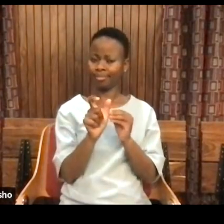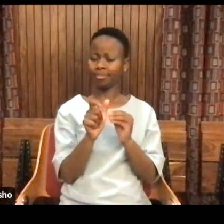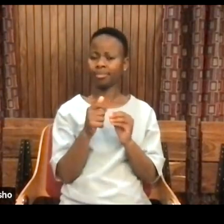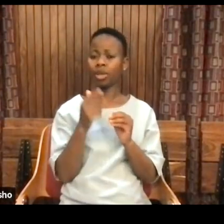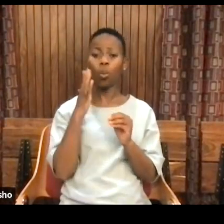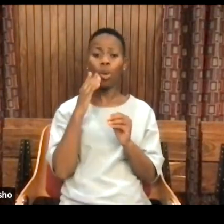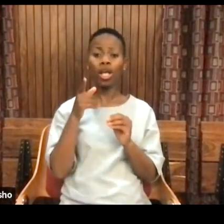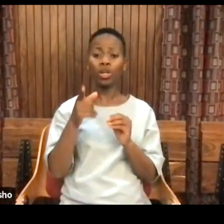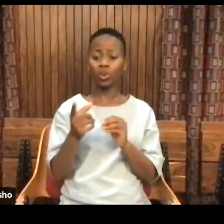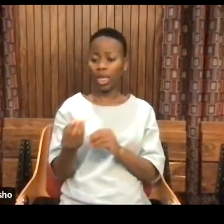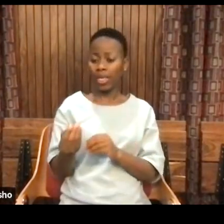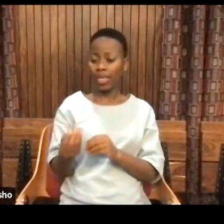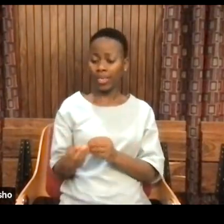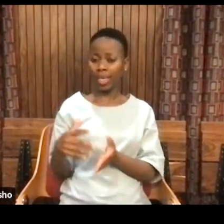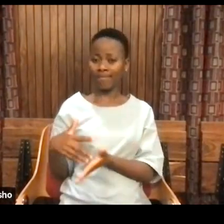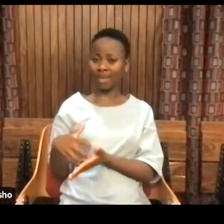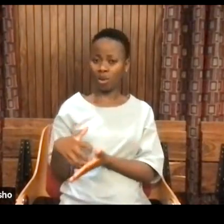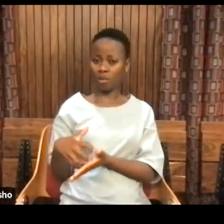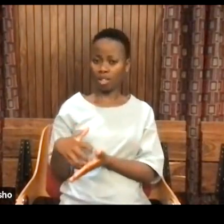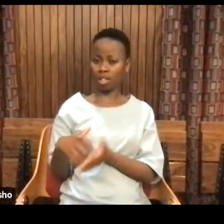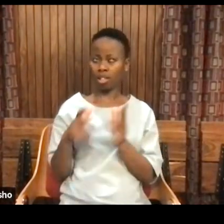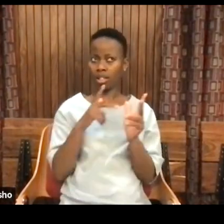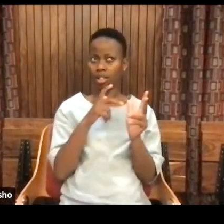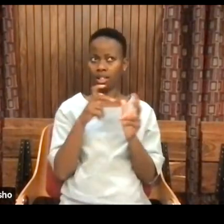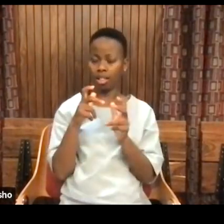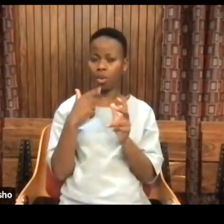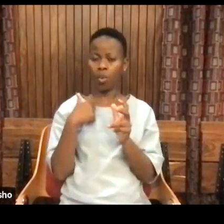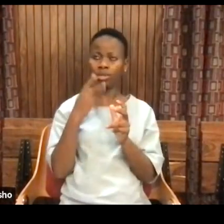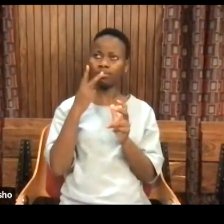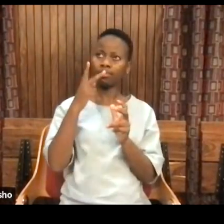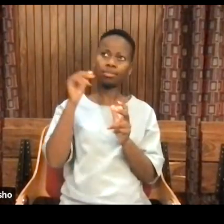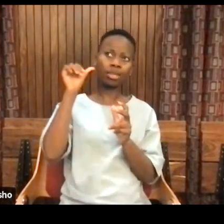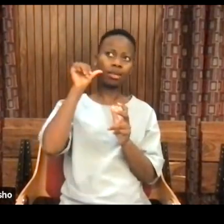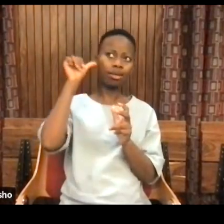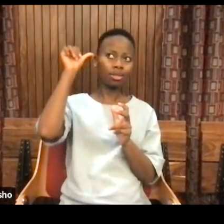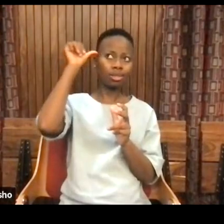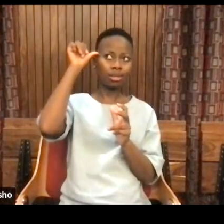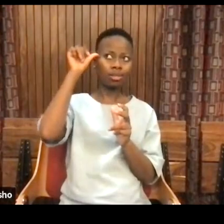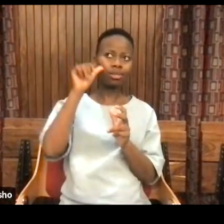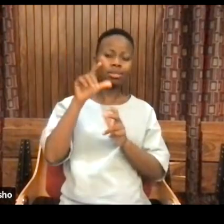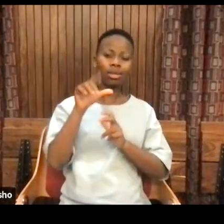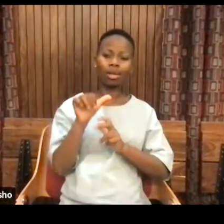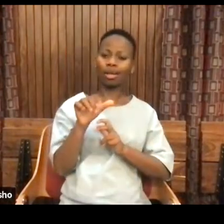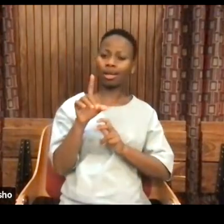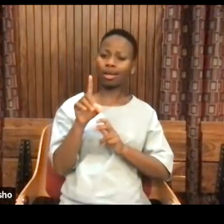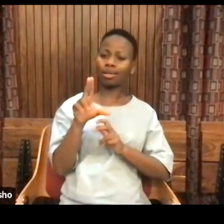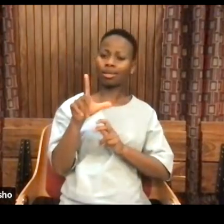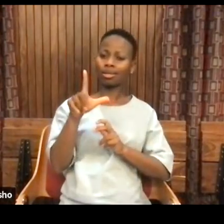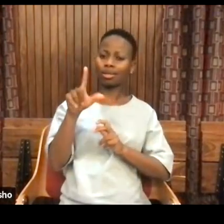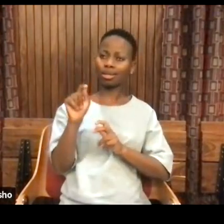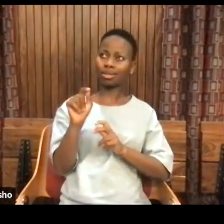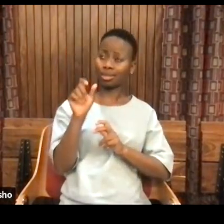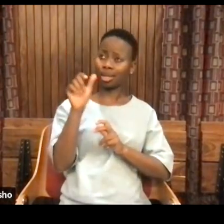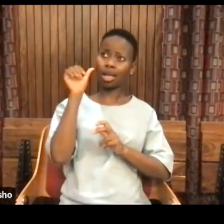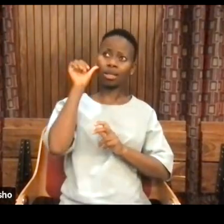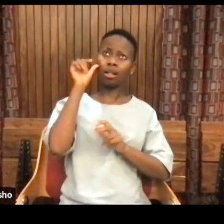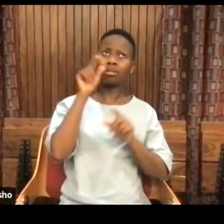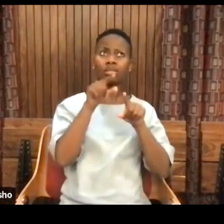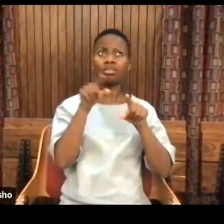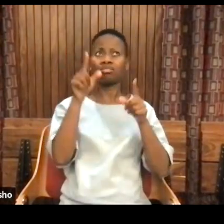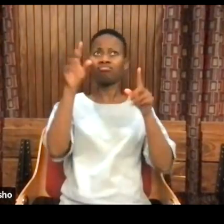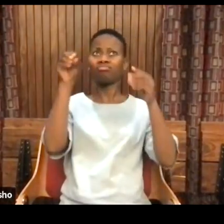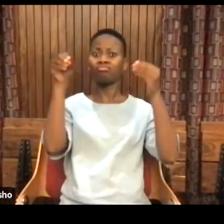we think of what we call adults as gods. They seem absolute,